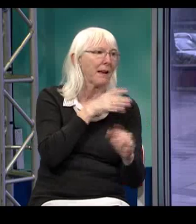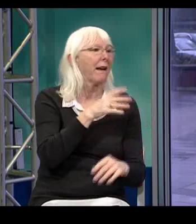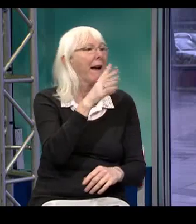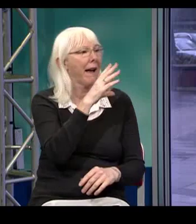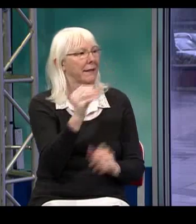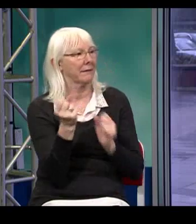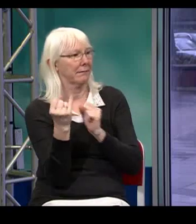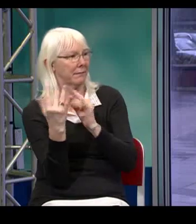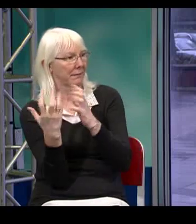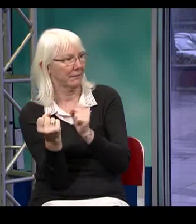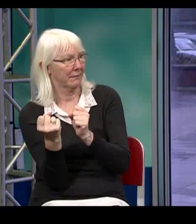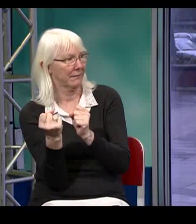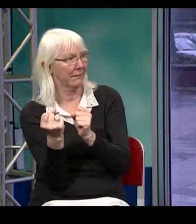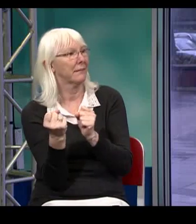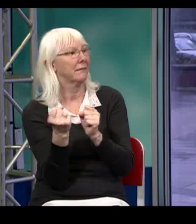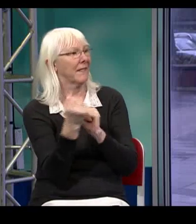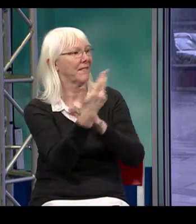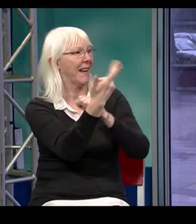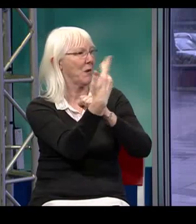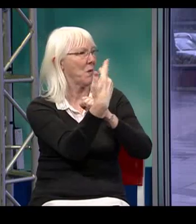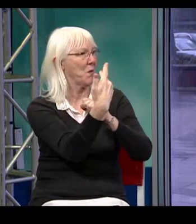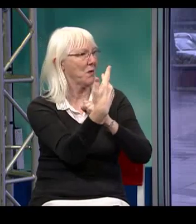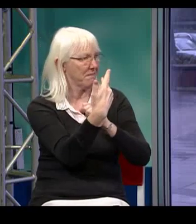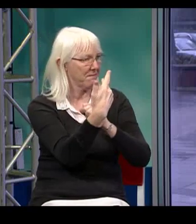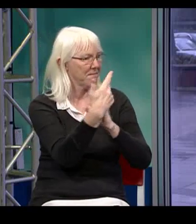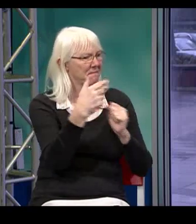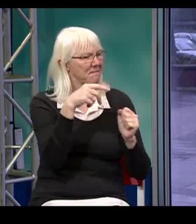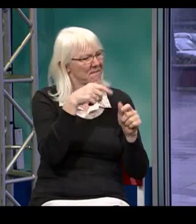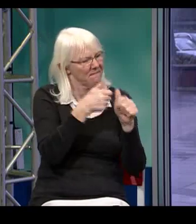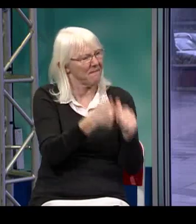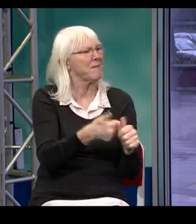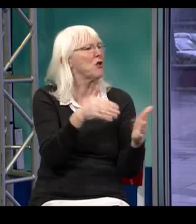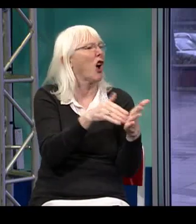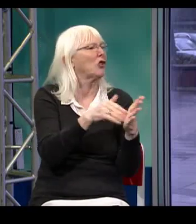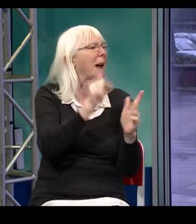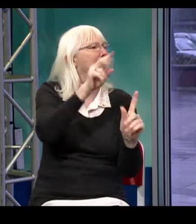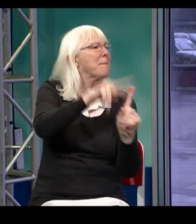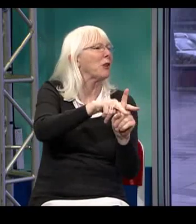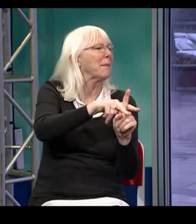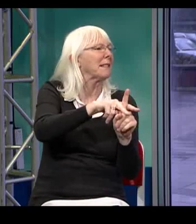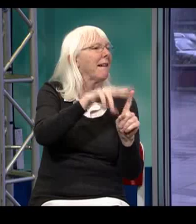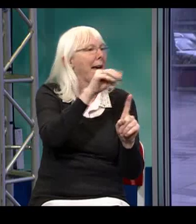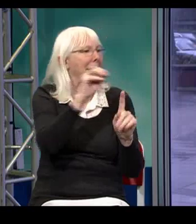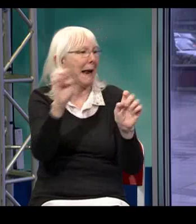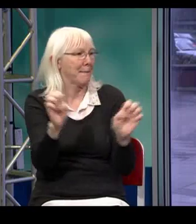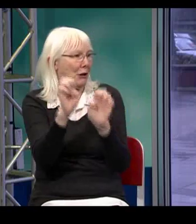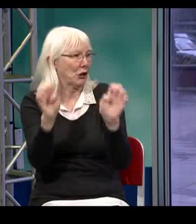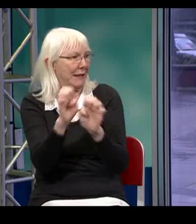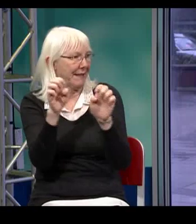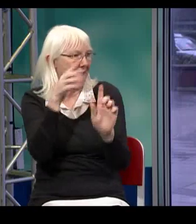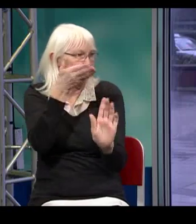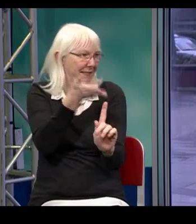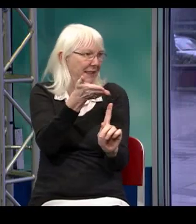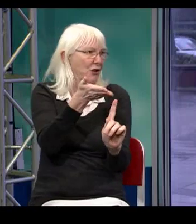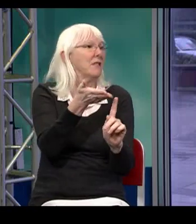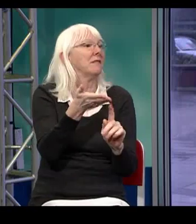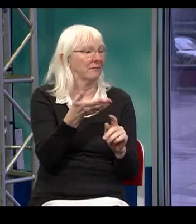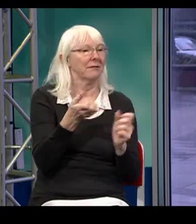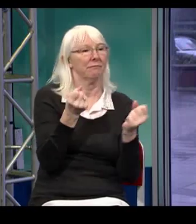interpretation where they watch a videotape and they go from ASL to English and English to ASL.